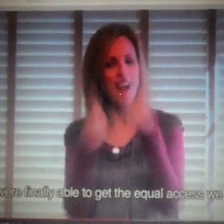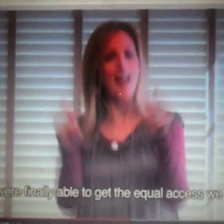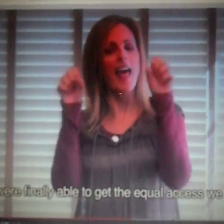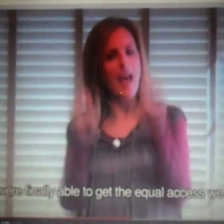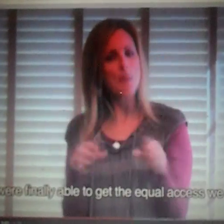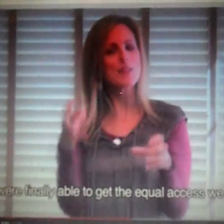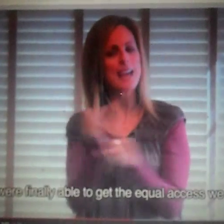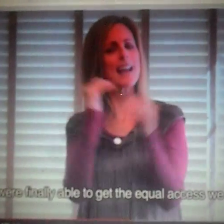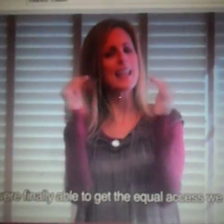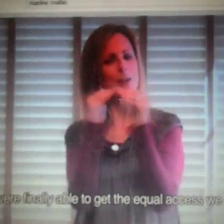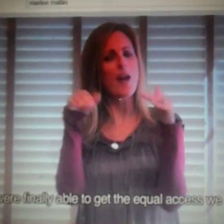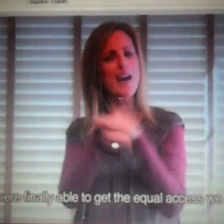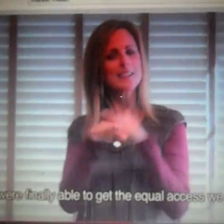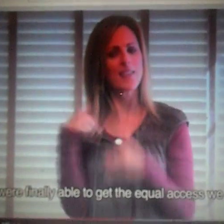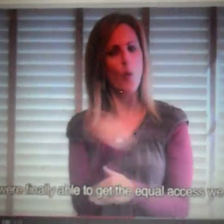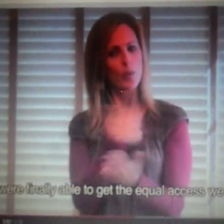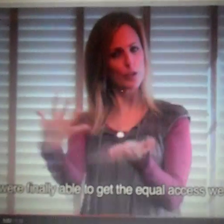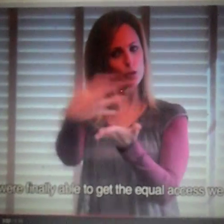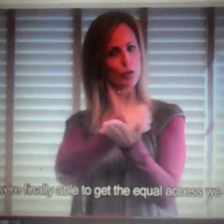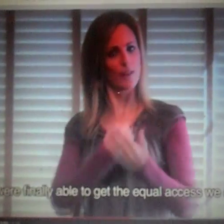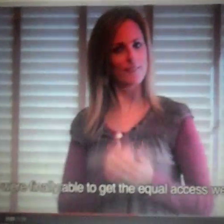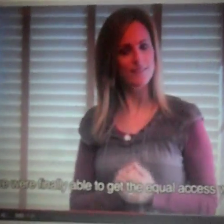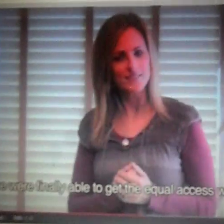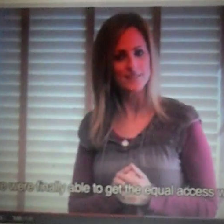were finally able to get the equal access we deserve.